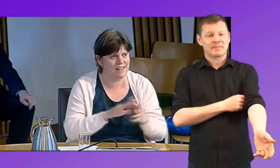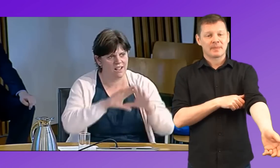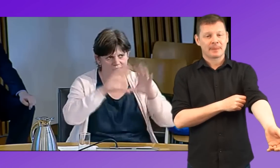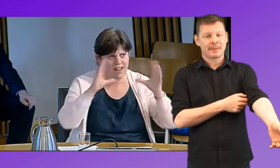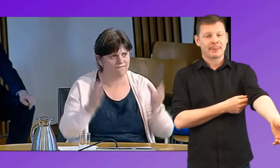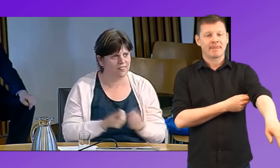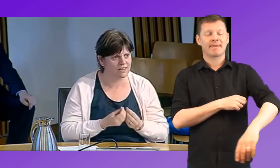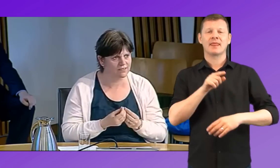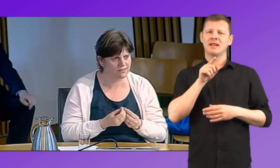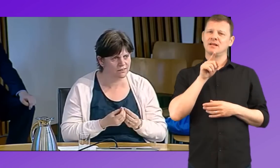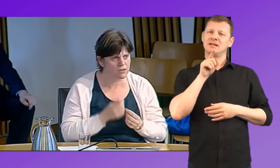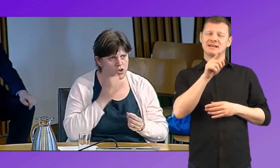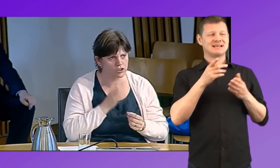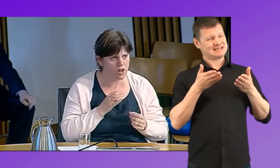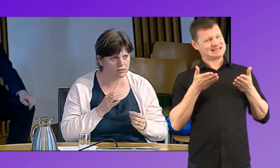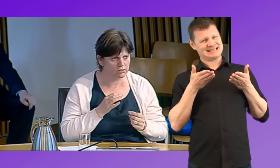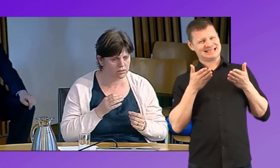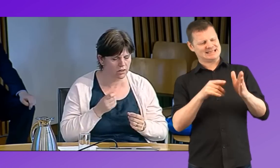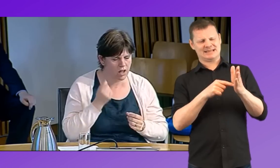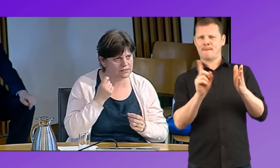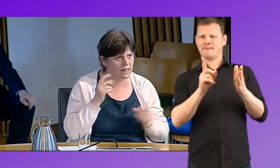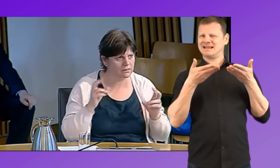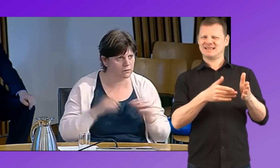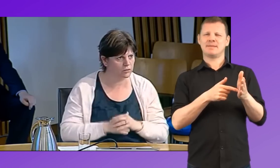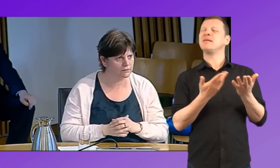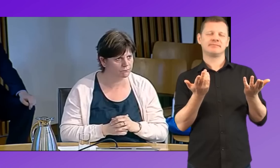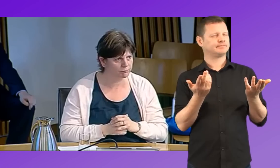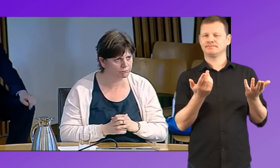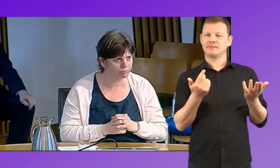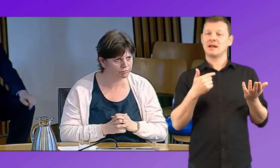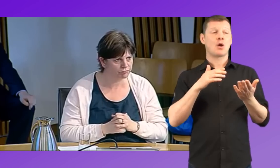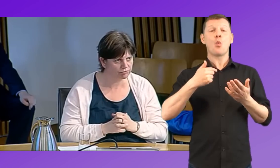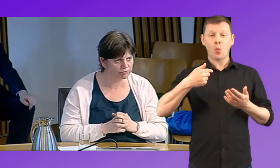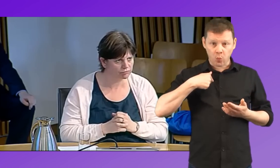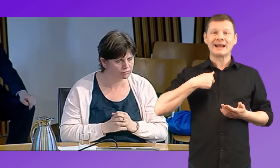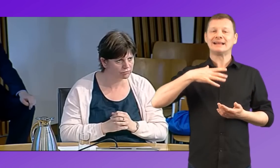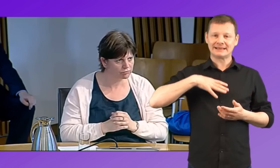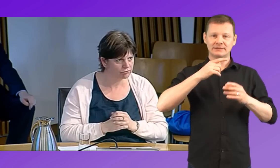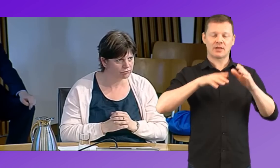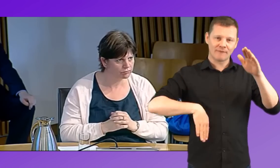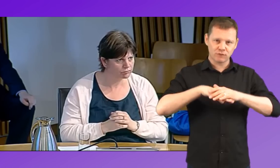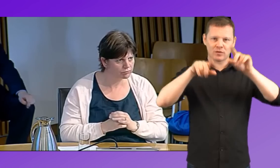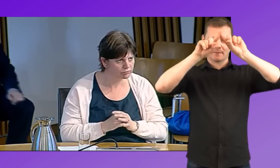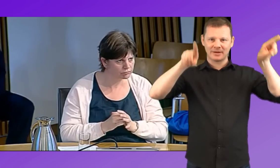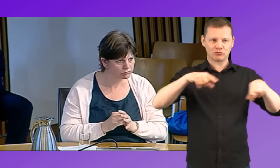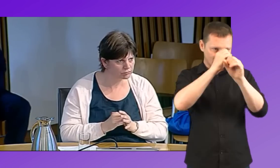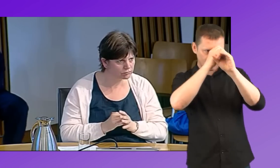when you talk about that system, what we need to do is take in the whole picture, not just the child's